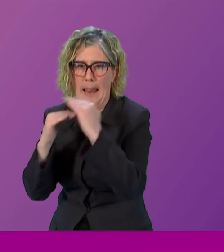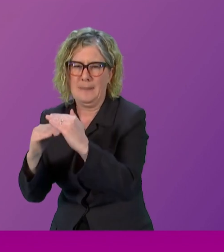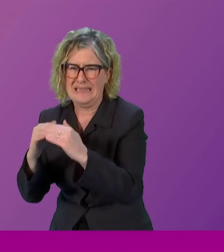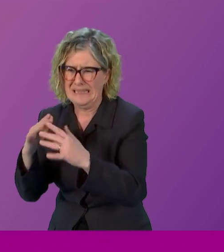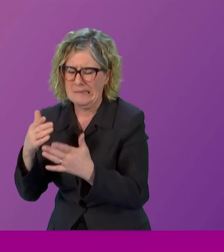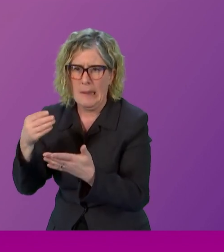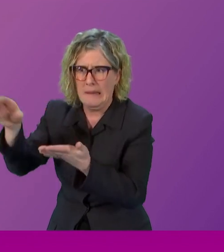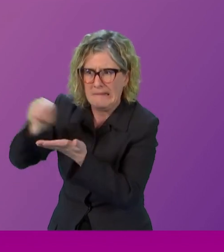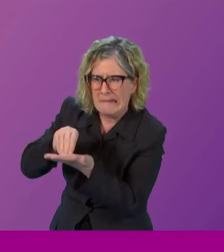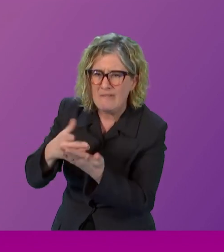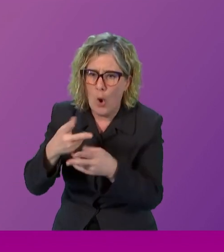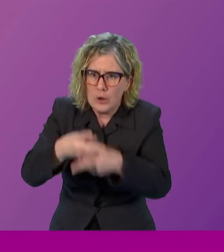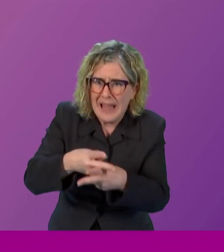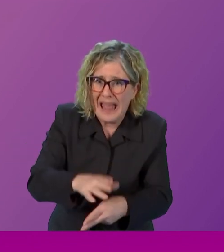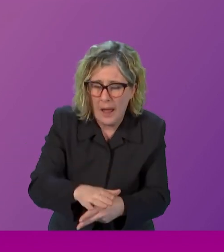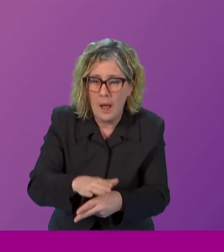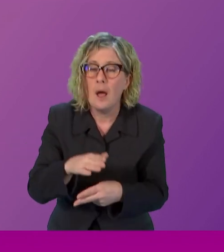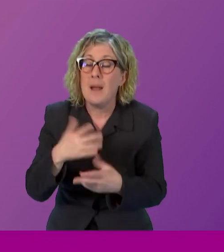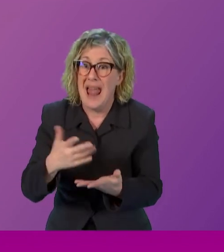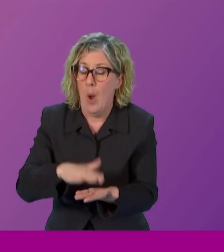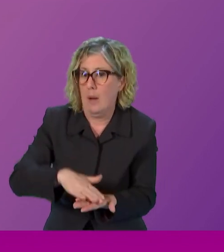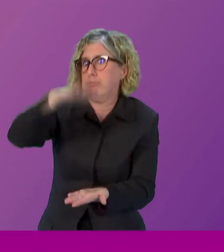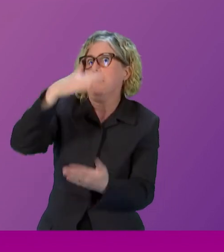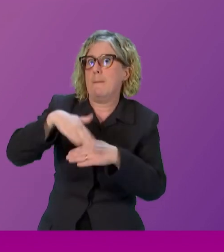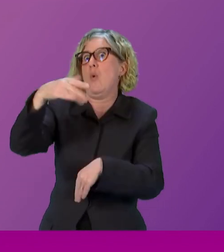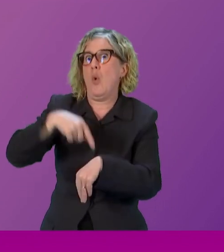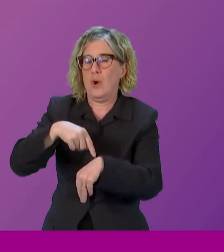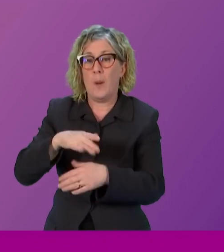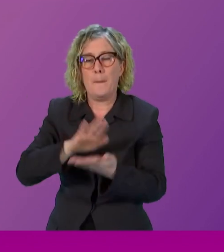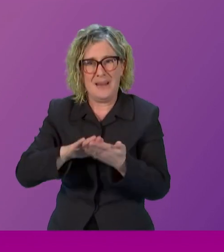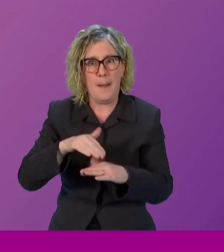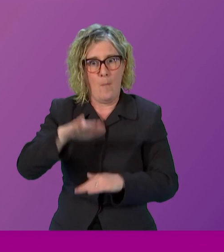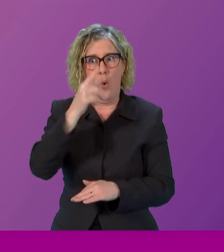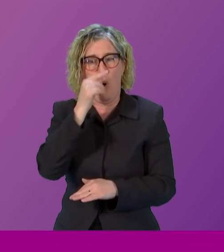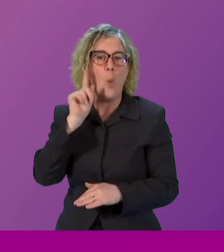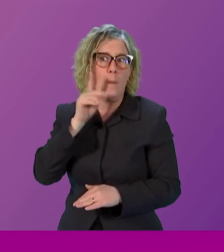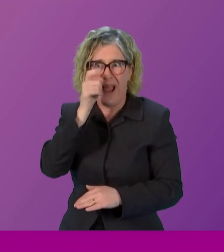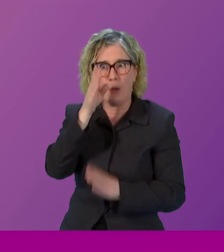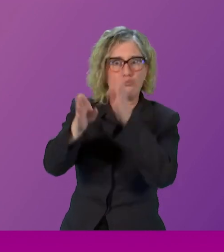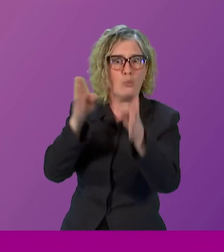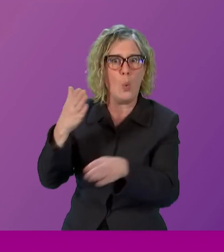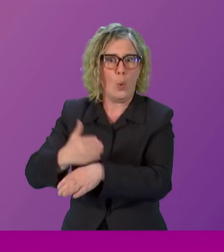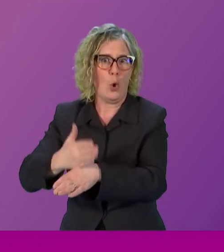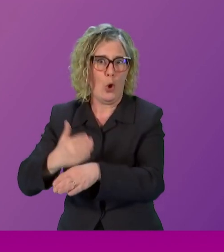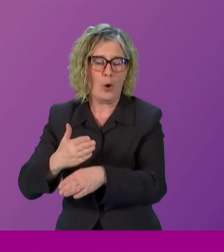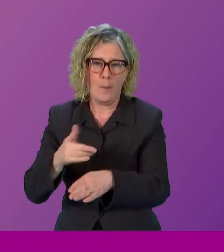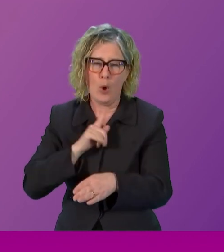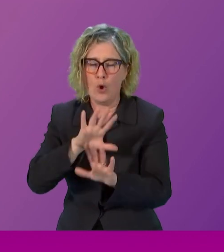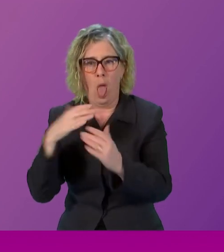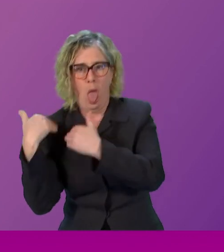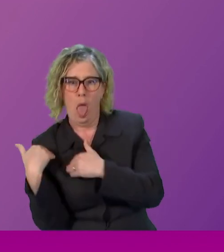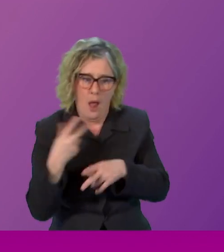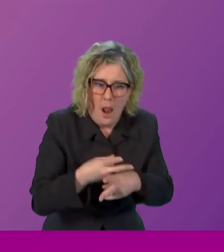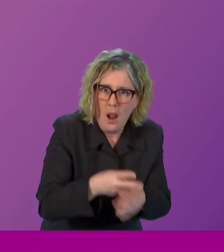ago that saves families money but it also makes it more possible for women to go into the workplace pursue their own